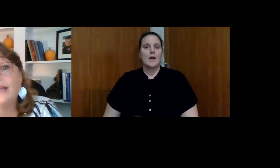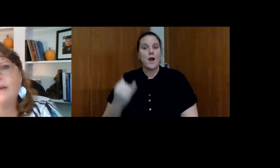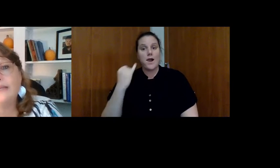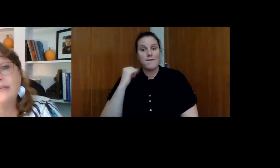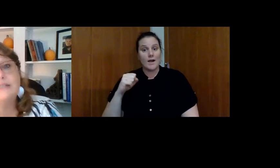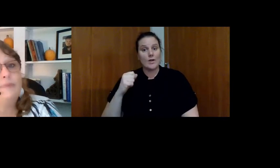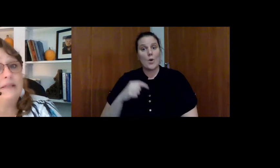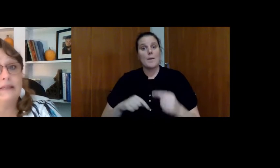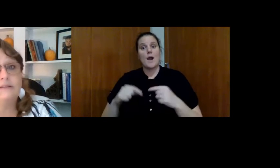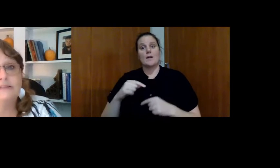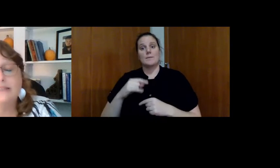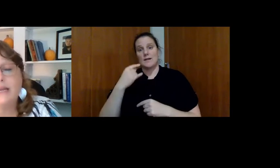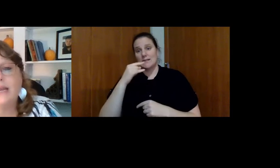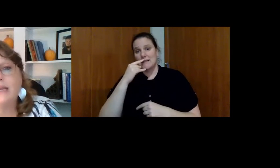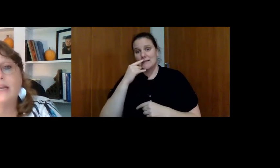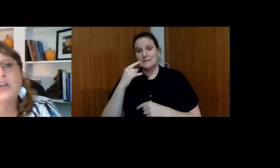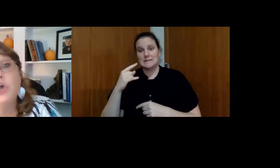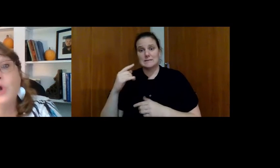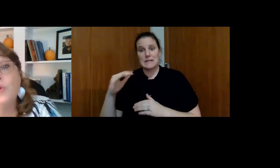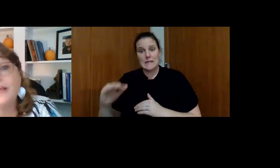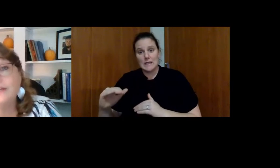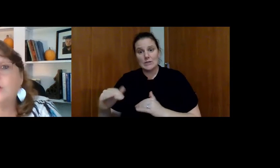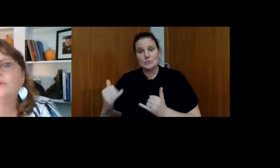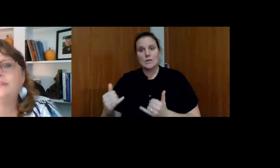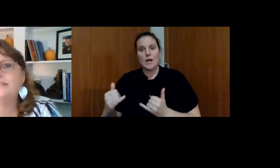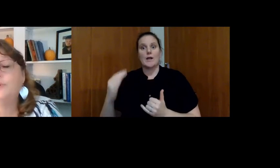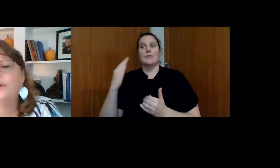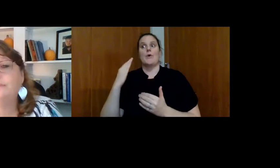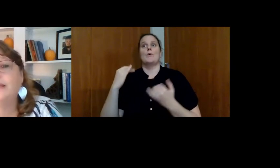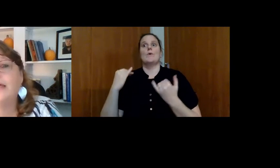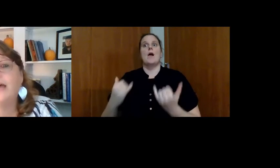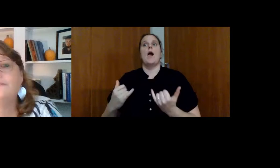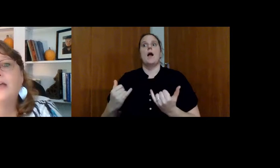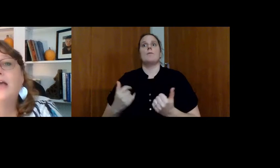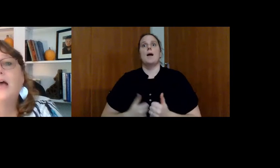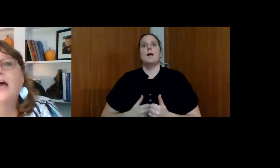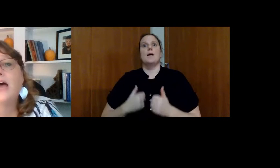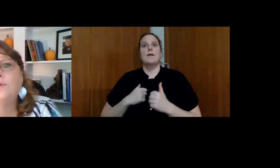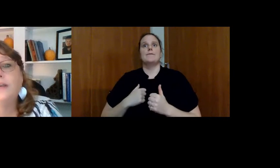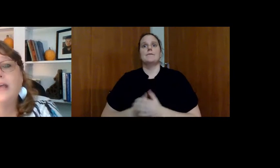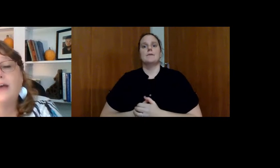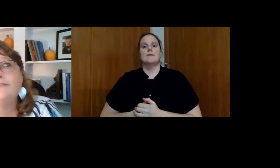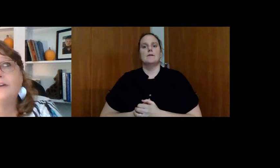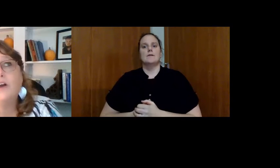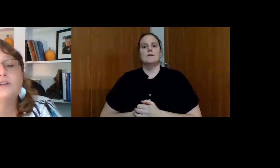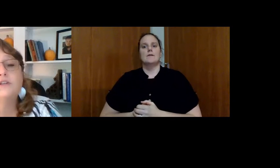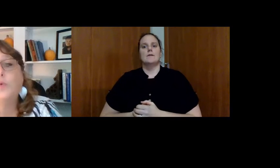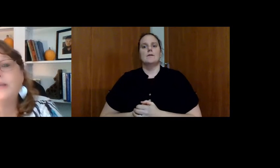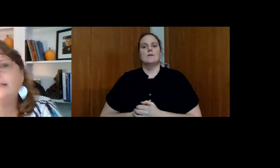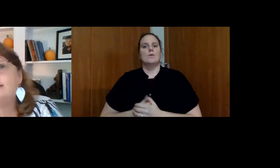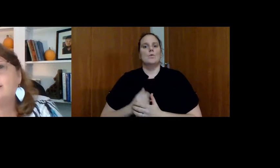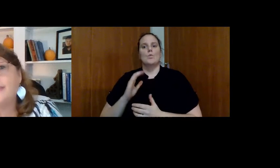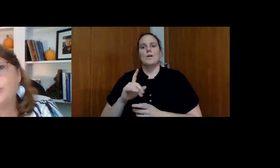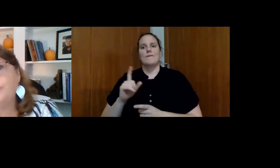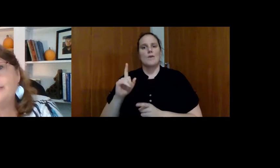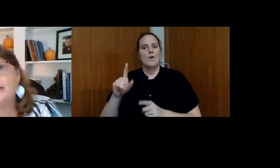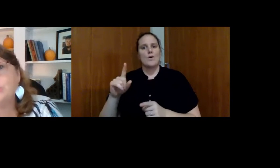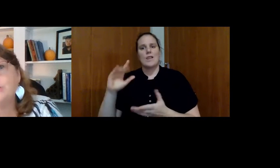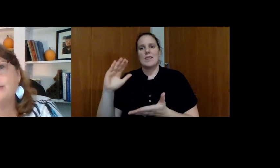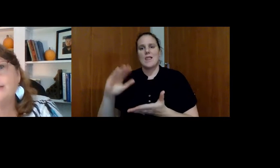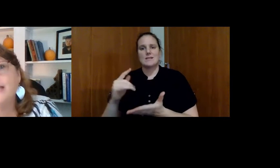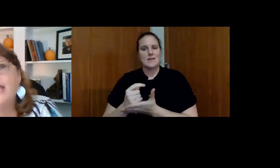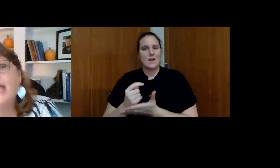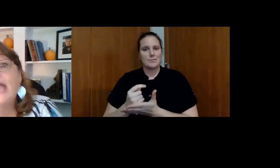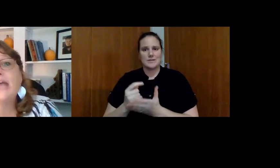back and my kids be little today and I know what I know at this point in my life, I would have gone to way less therapy